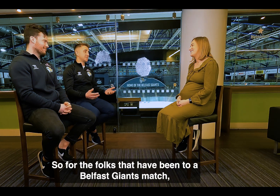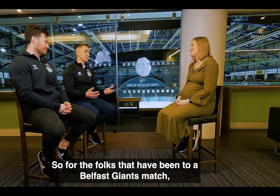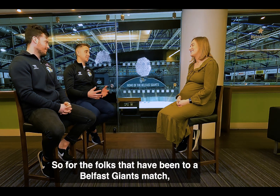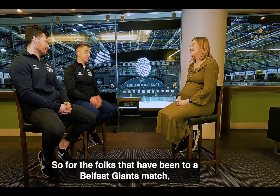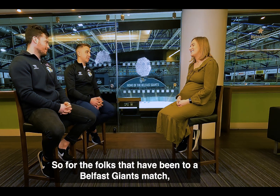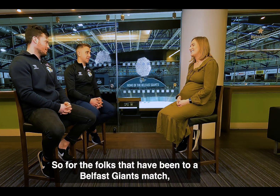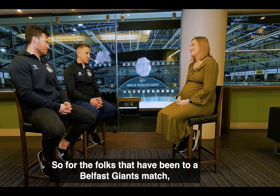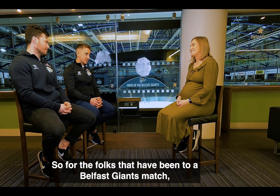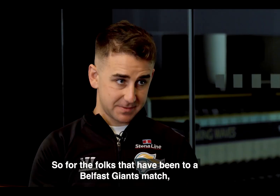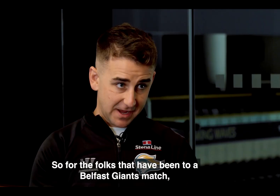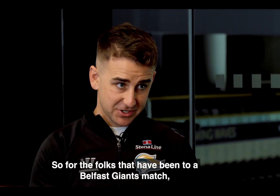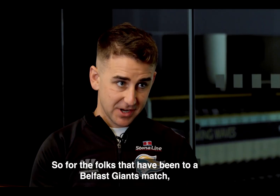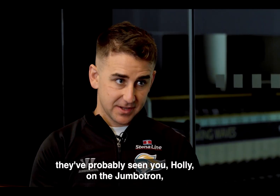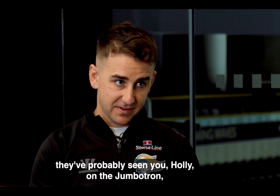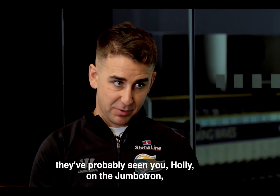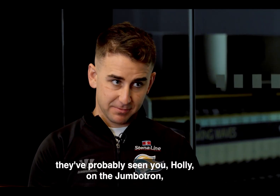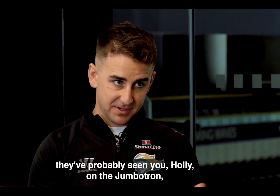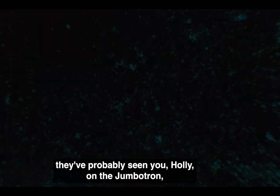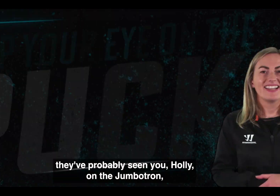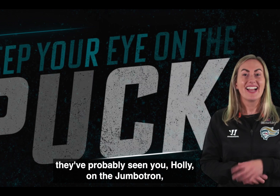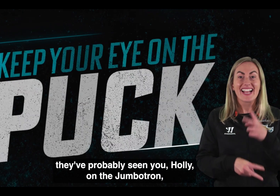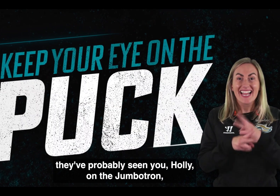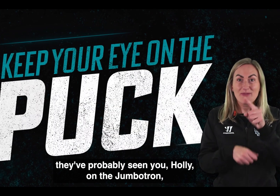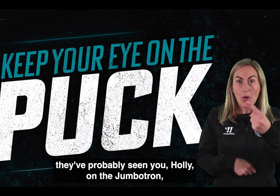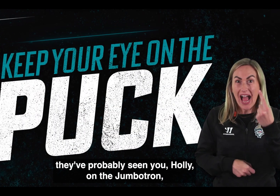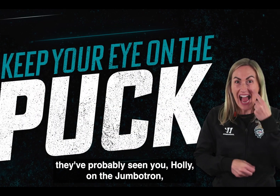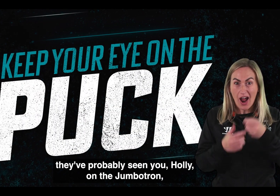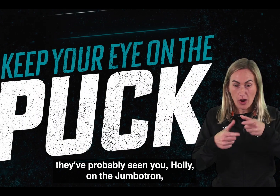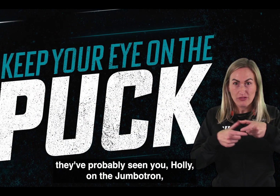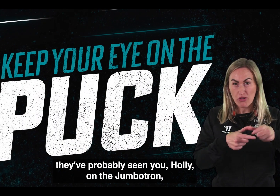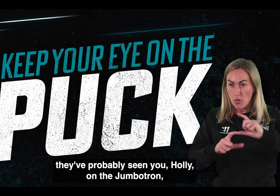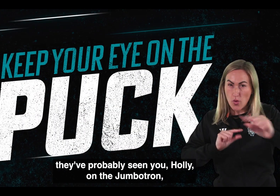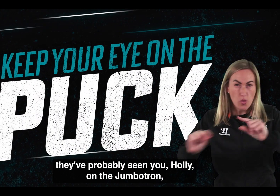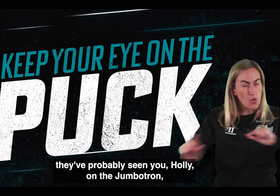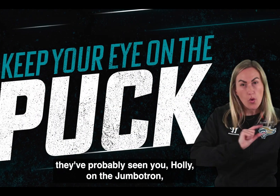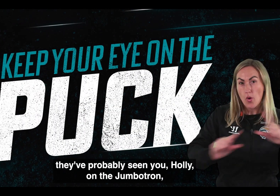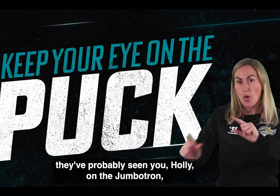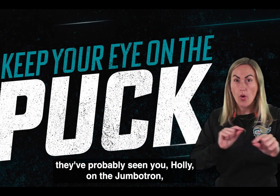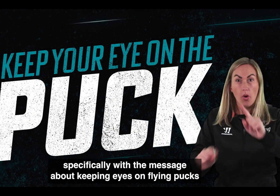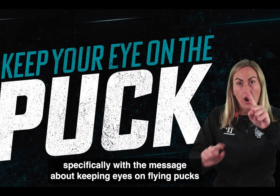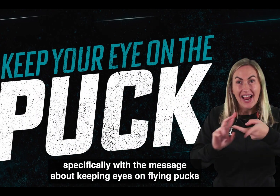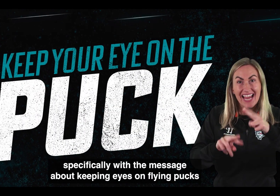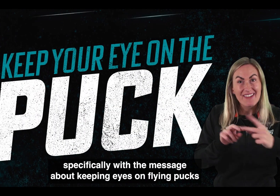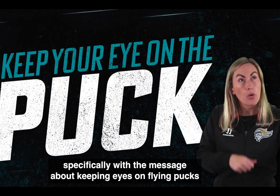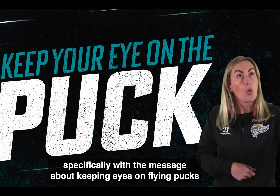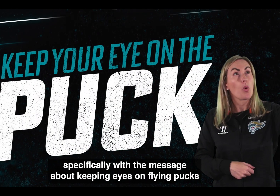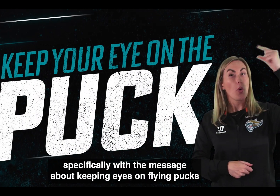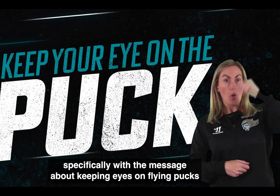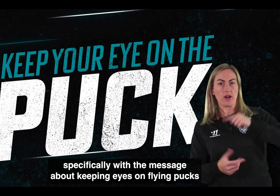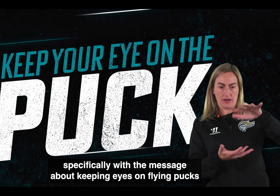to a Belfast Giants match, they've probably seen you Holly on the Jumbotron, specifically with the message